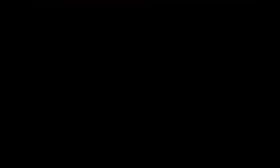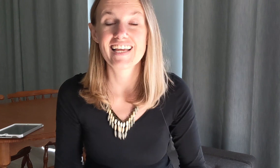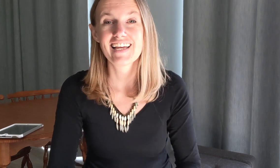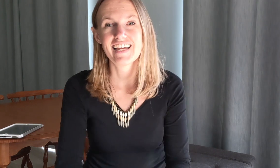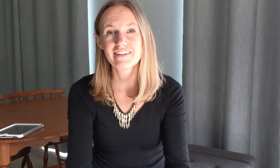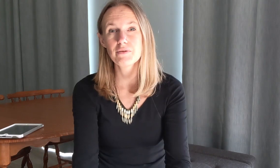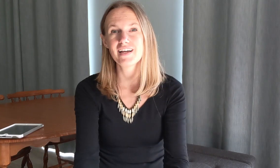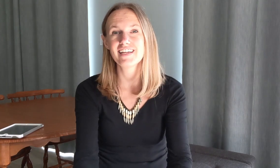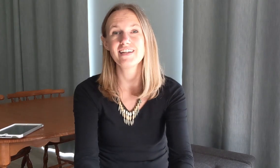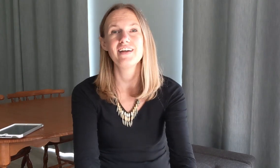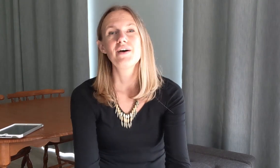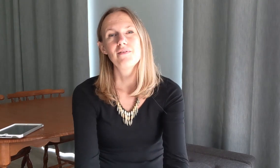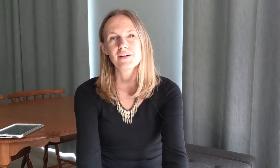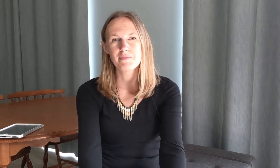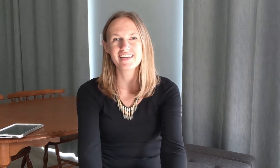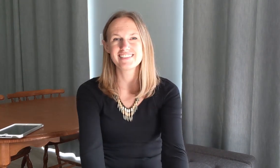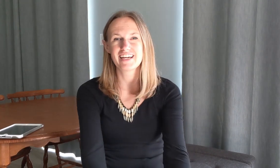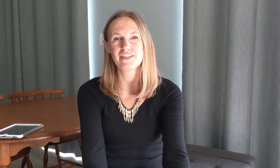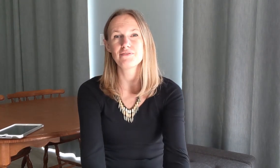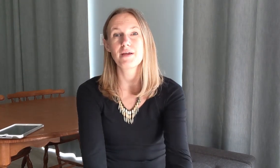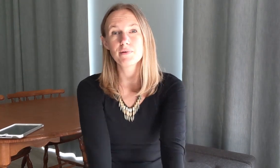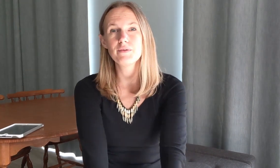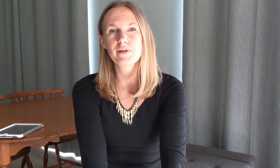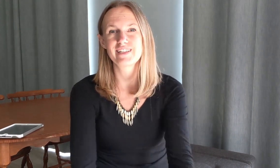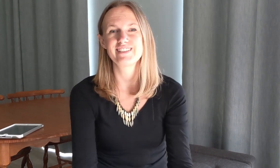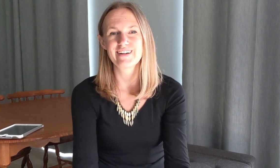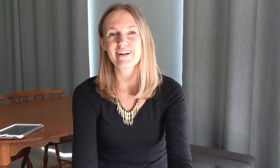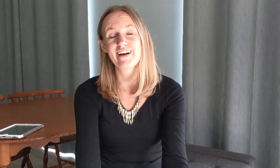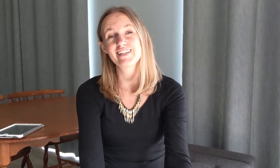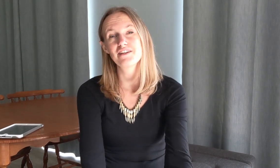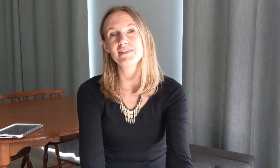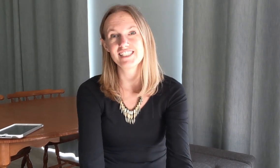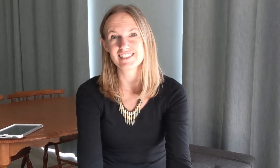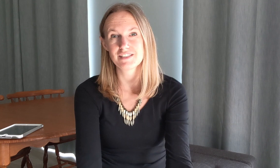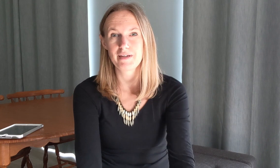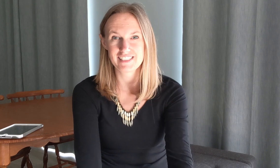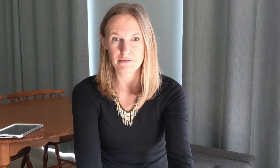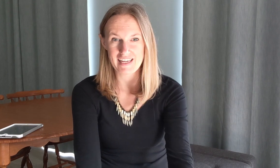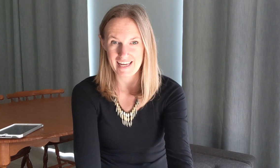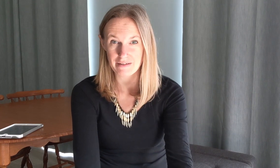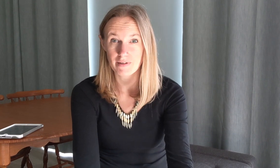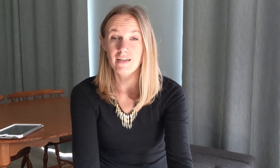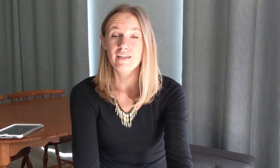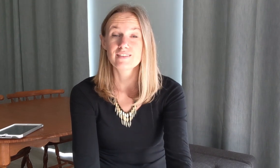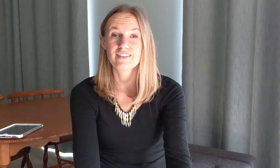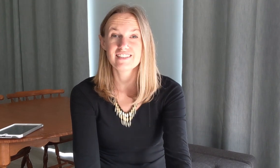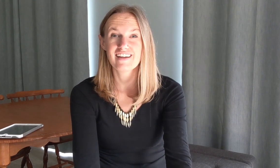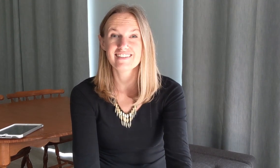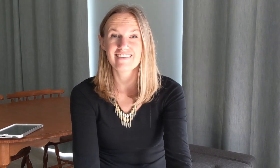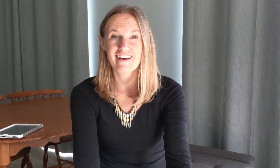hey everyone welcome back to signing through April we're gonna start on Give Me Jesus by Jeremy Camp so this song has a lot